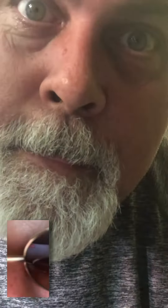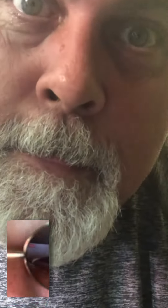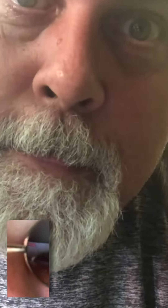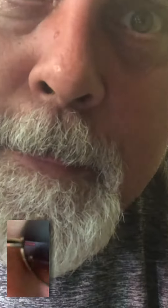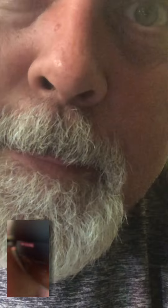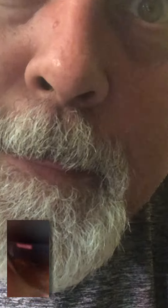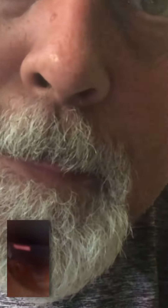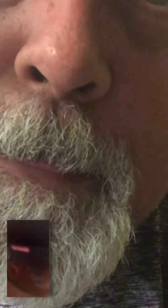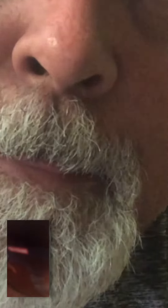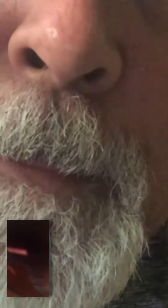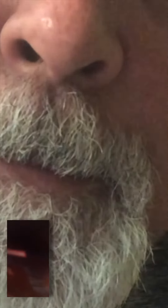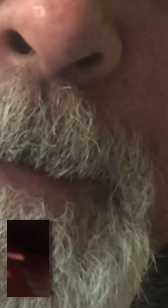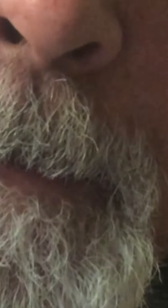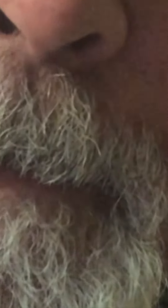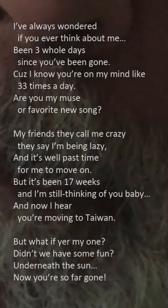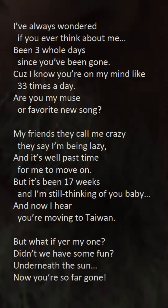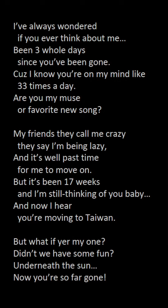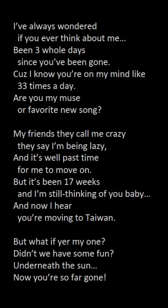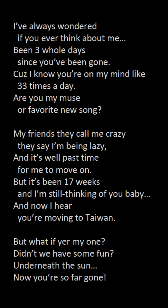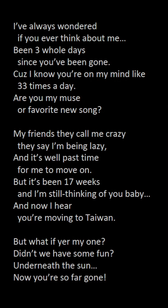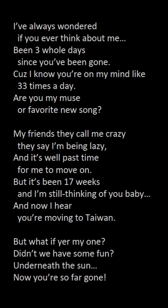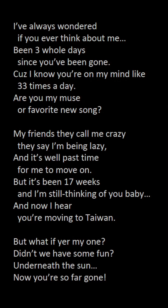you're You